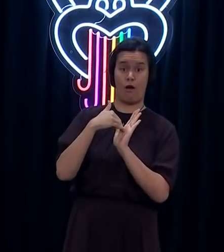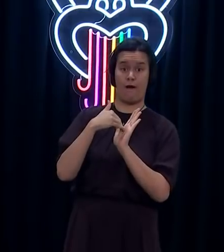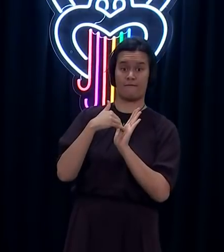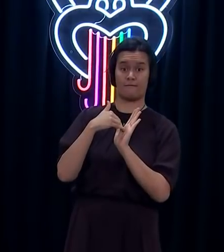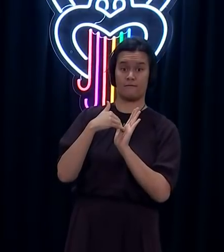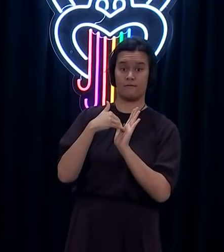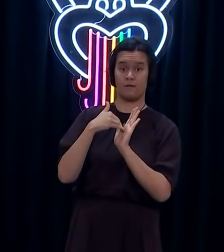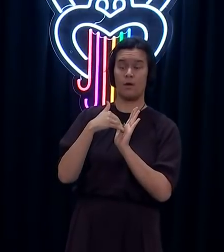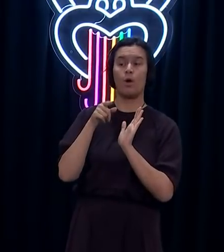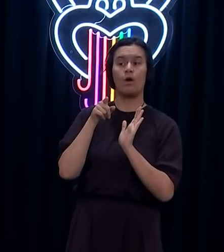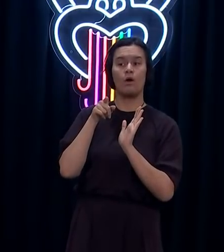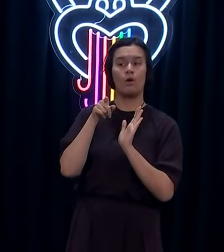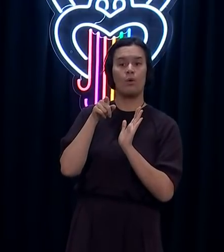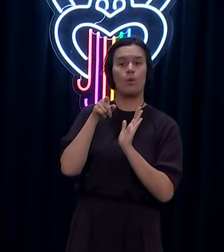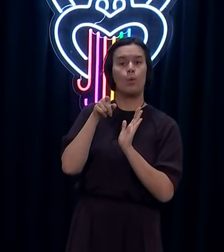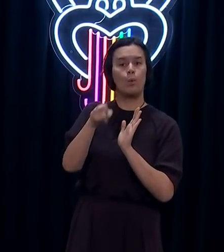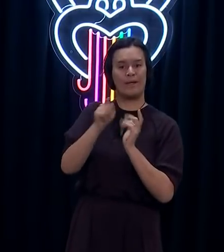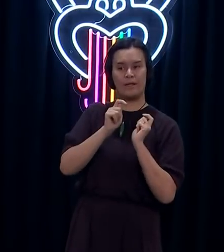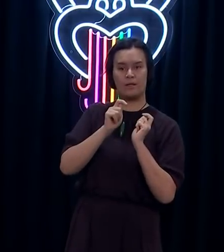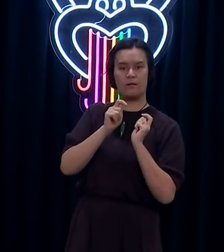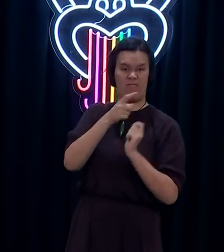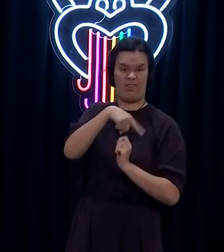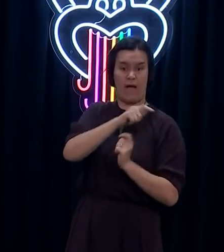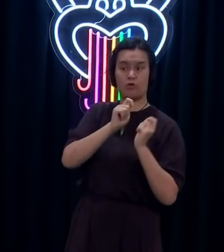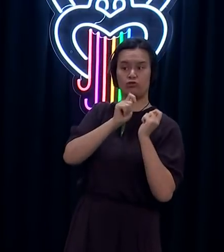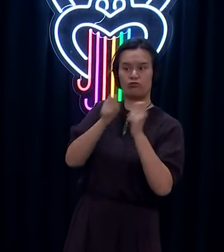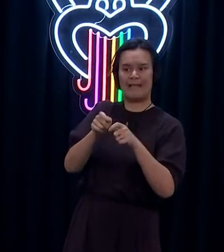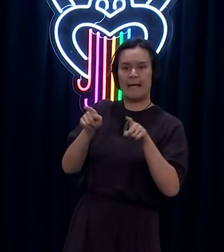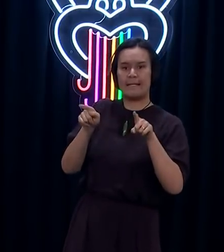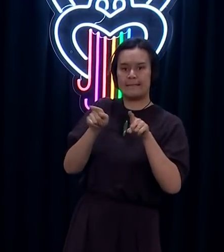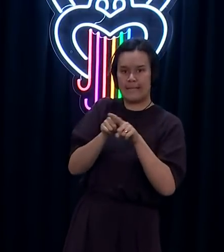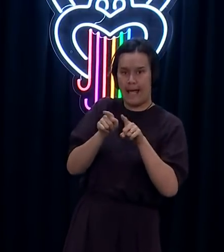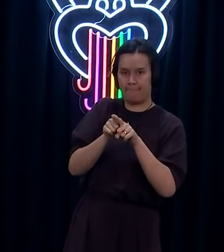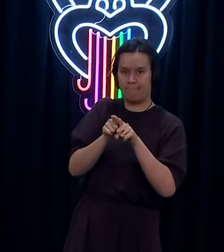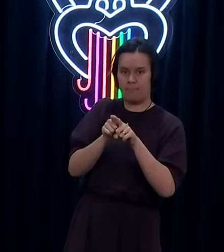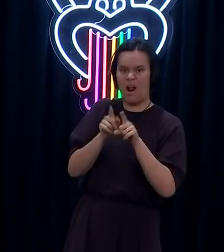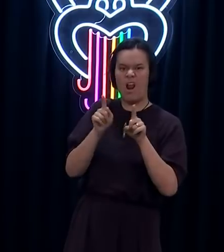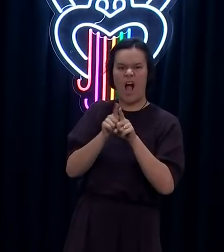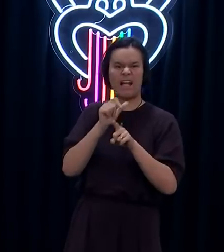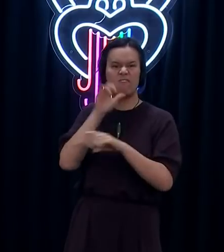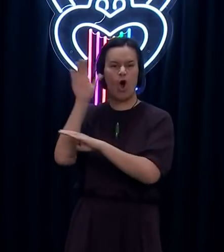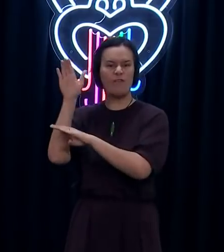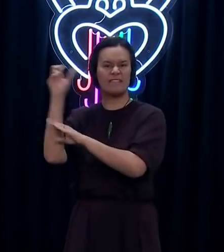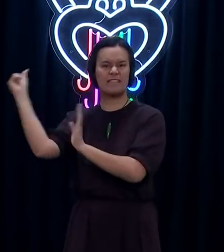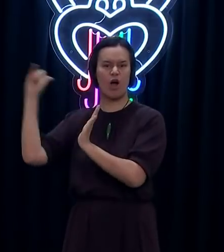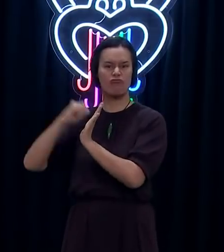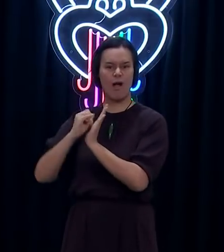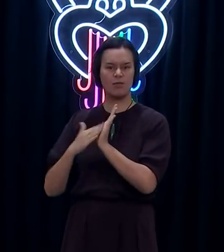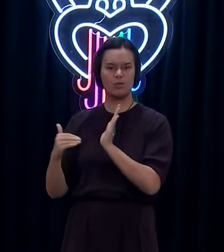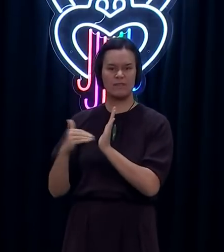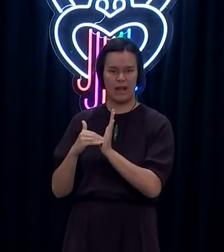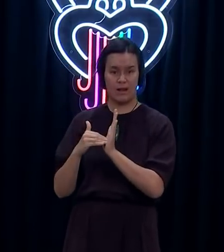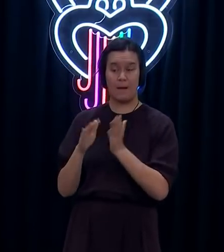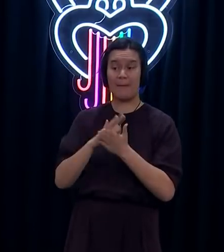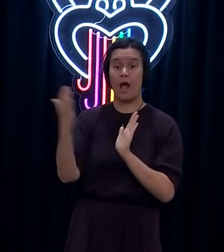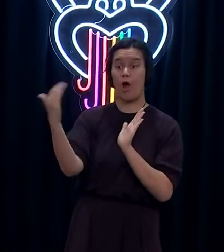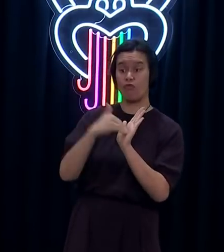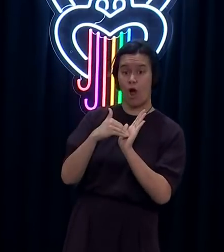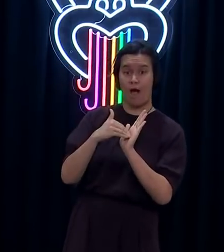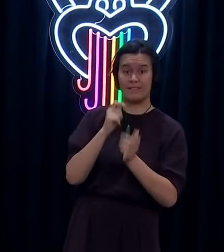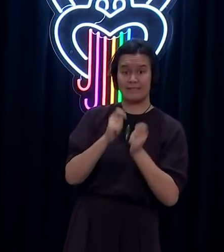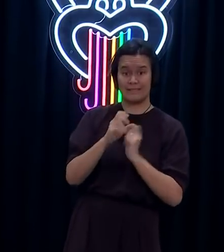an individual coming in at our border. They are tested at day zero. They continue to have tests through to day 12.